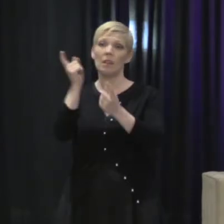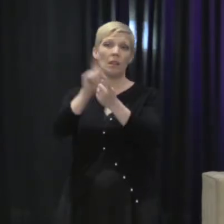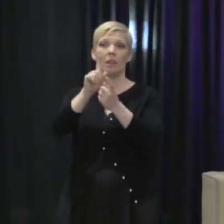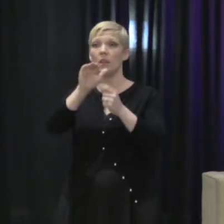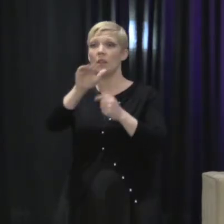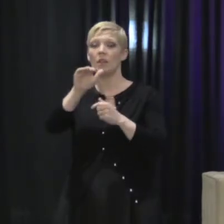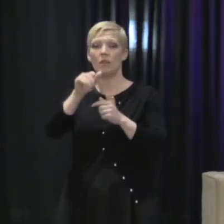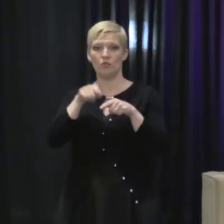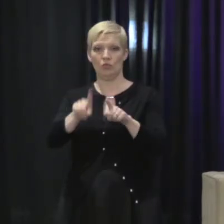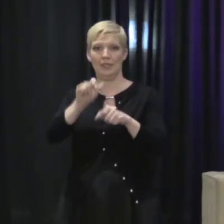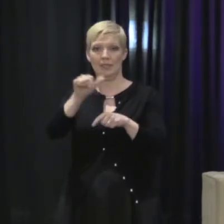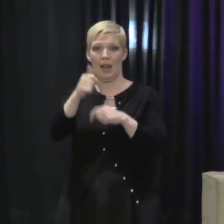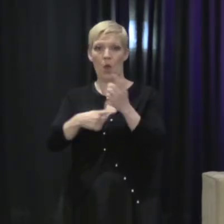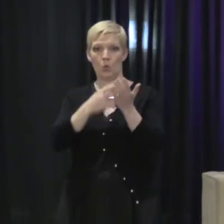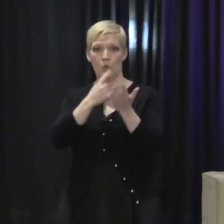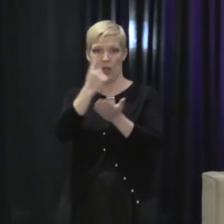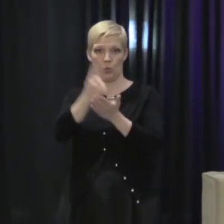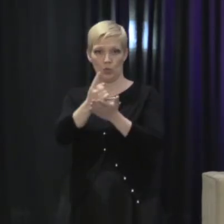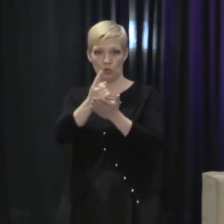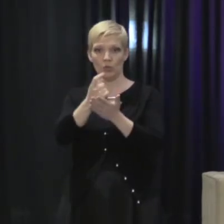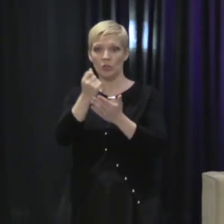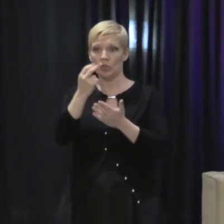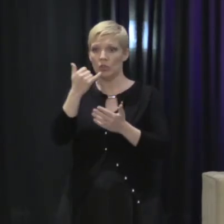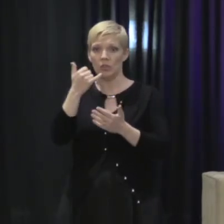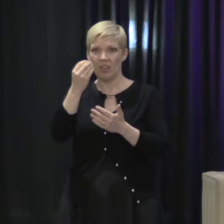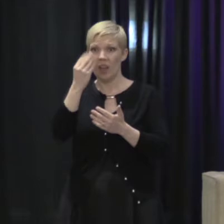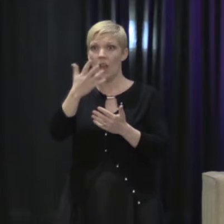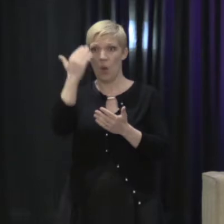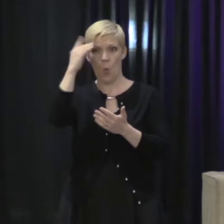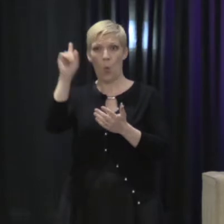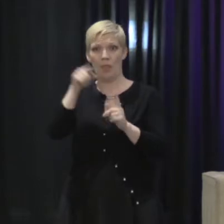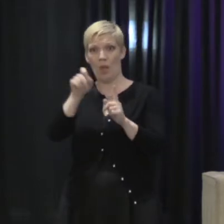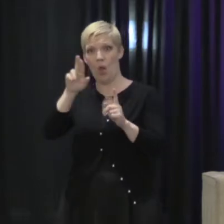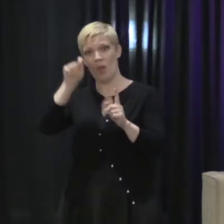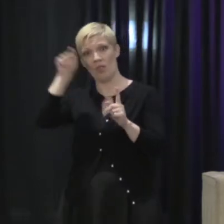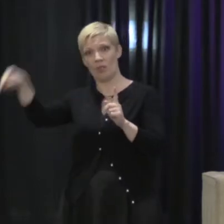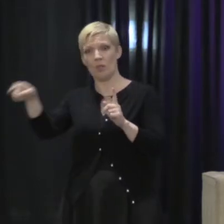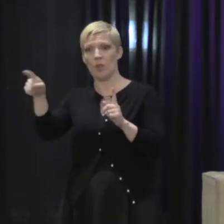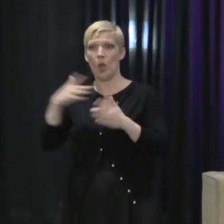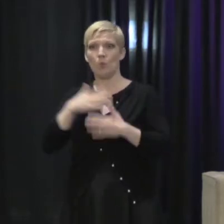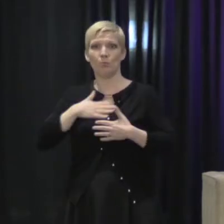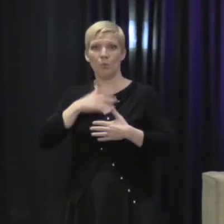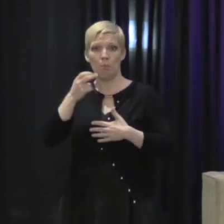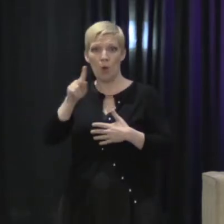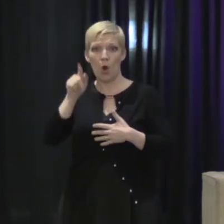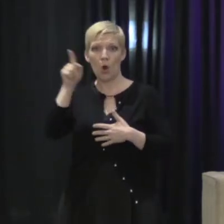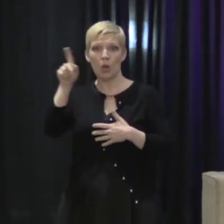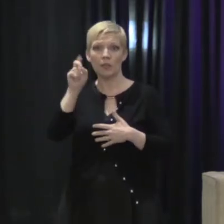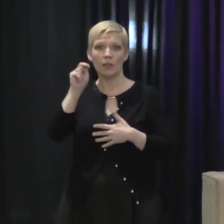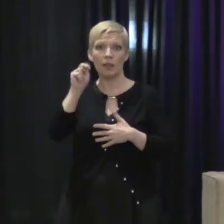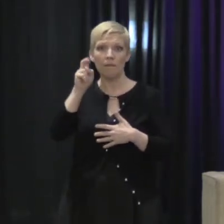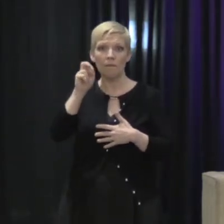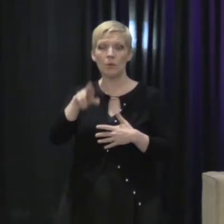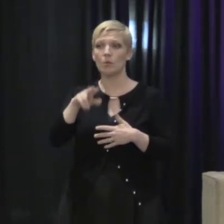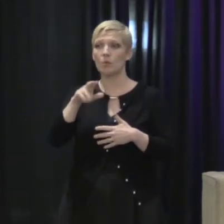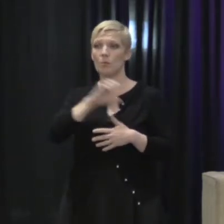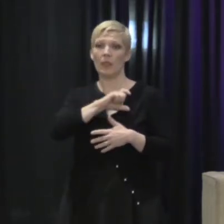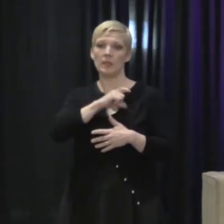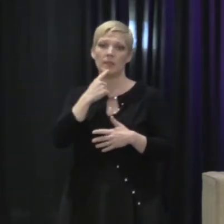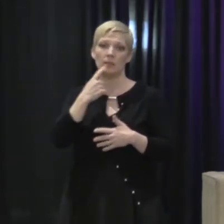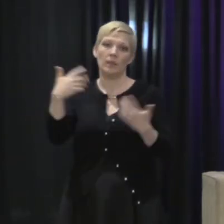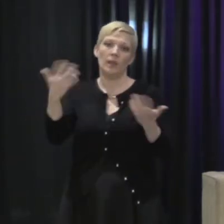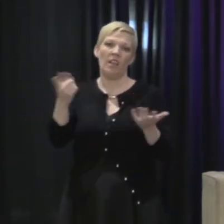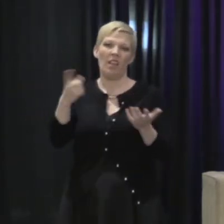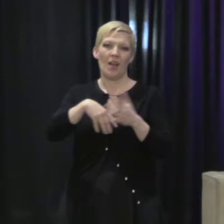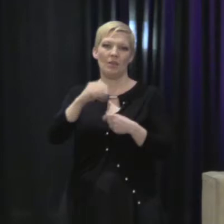period. She even told them where they were at one point. She knew they were at an amusement park in Denver, and the police responded, well,